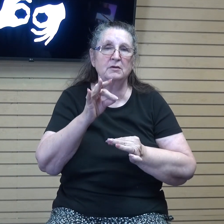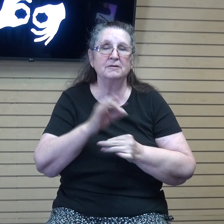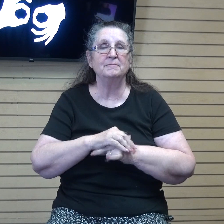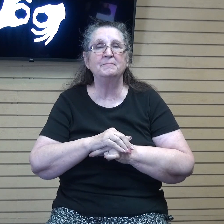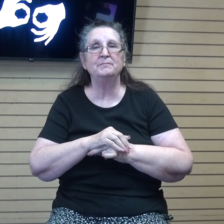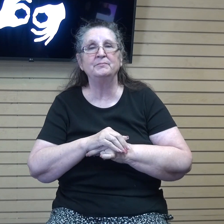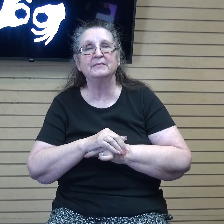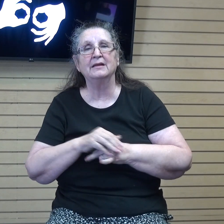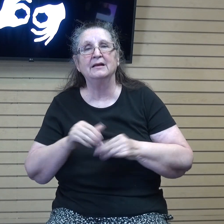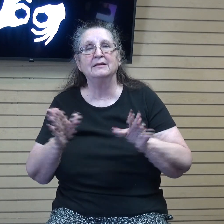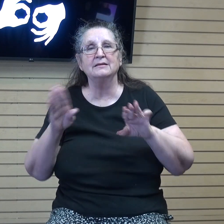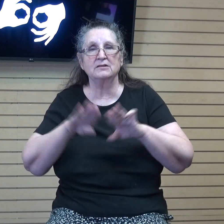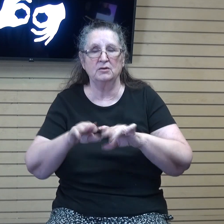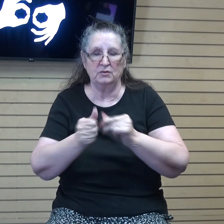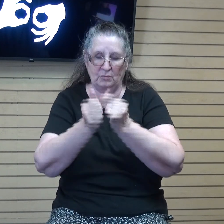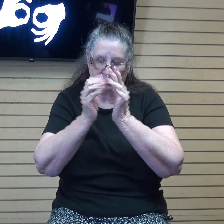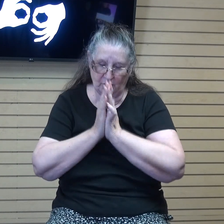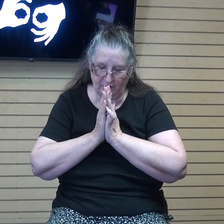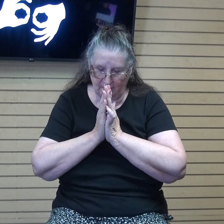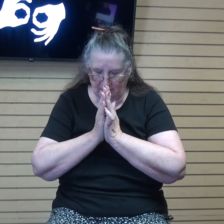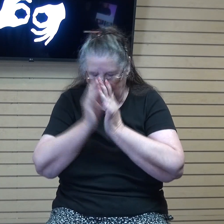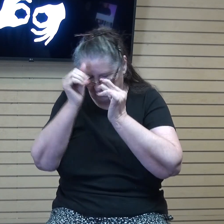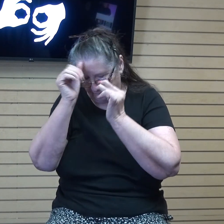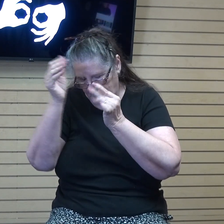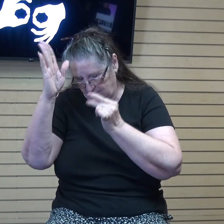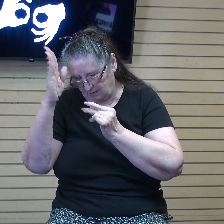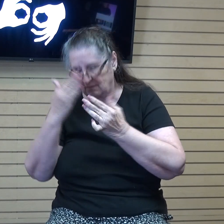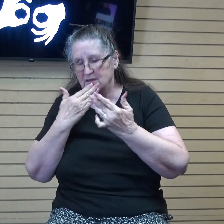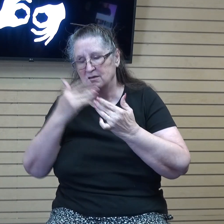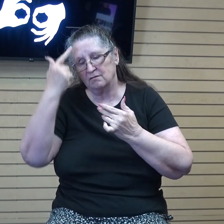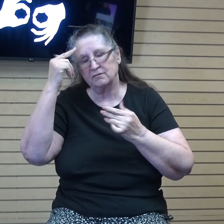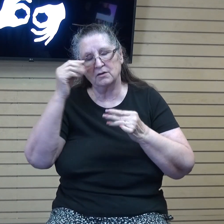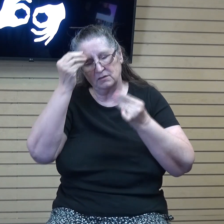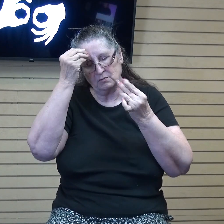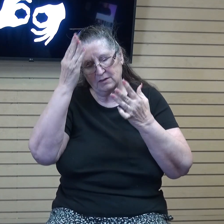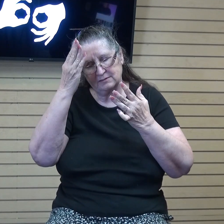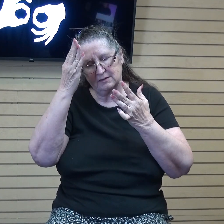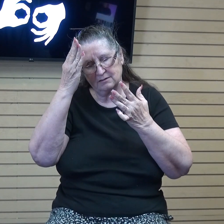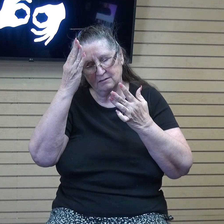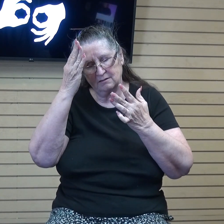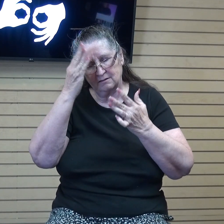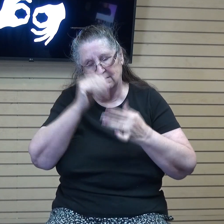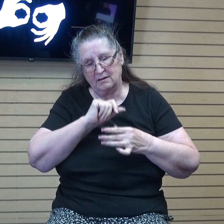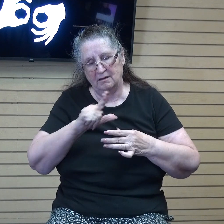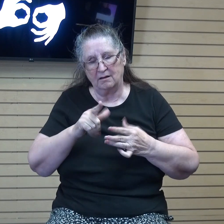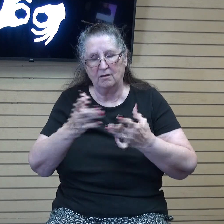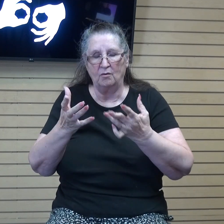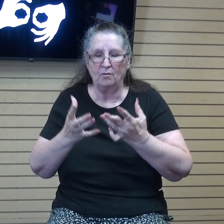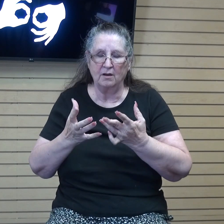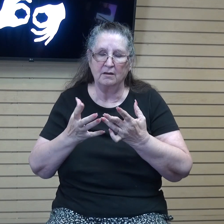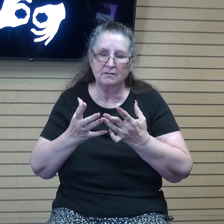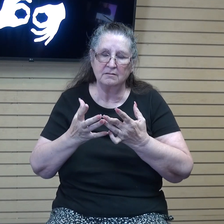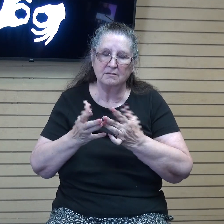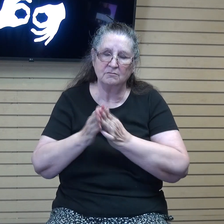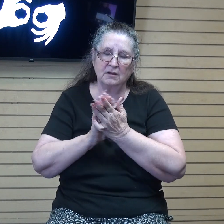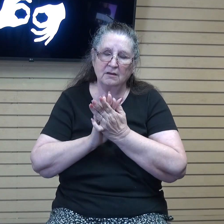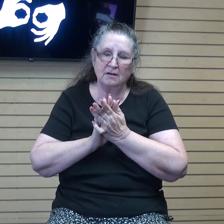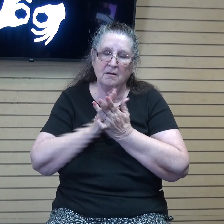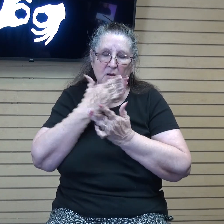Let us close in prayer. Father God, we thank you for this message. And we all just want to be better representatives of you, Father